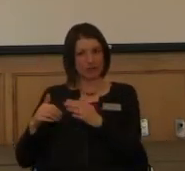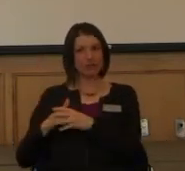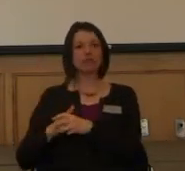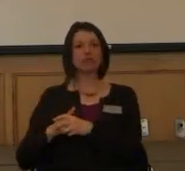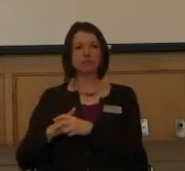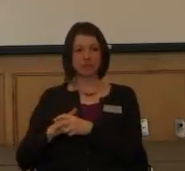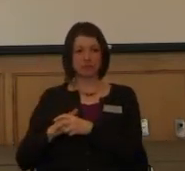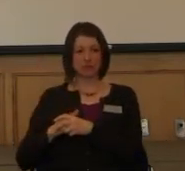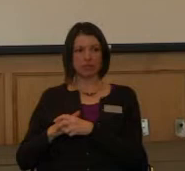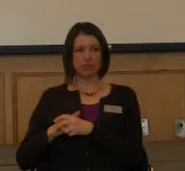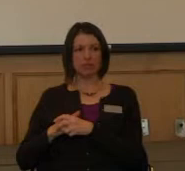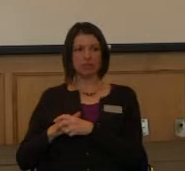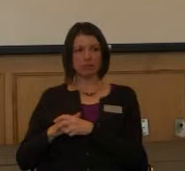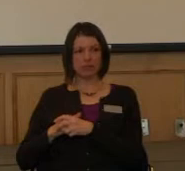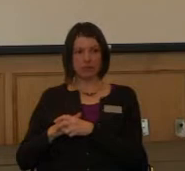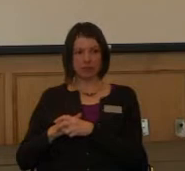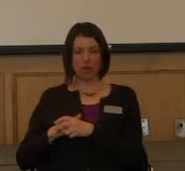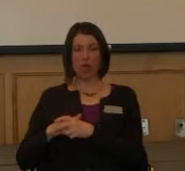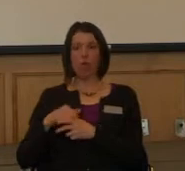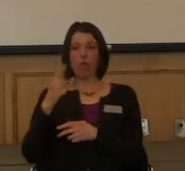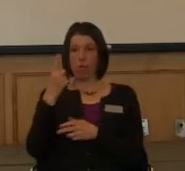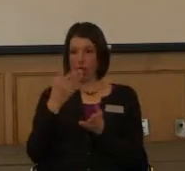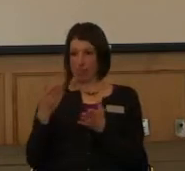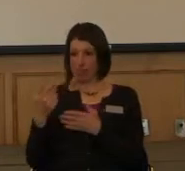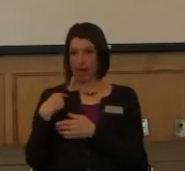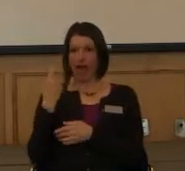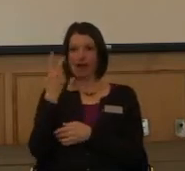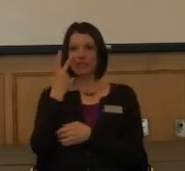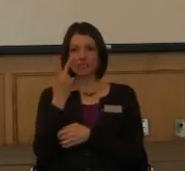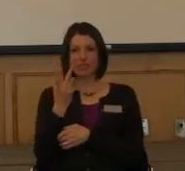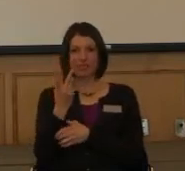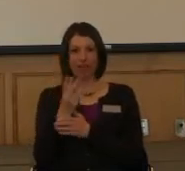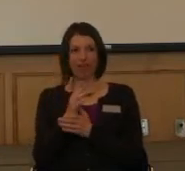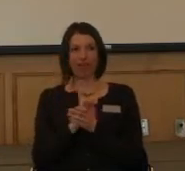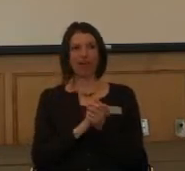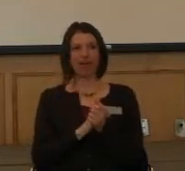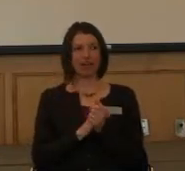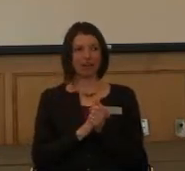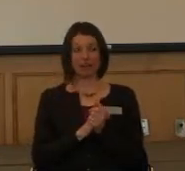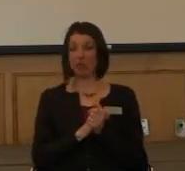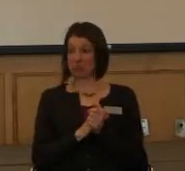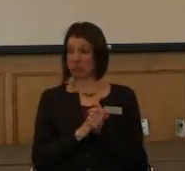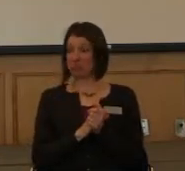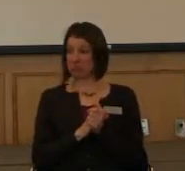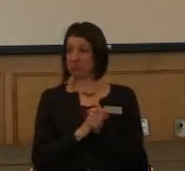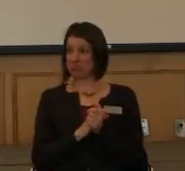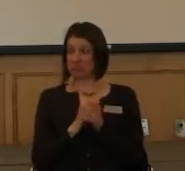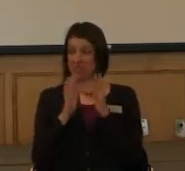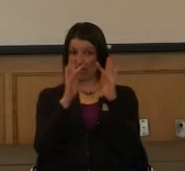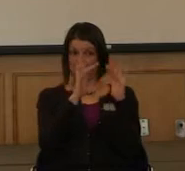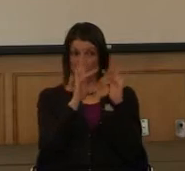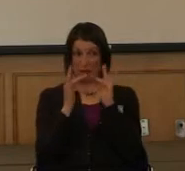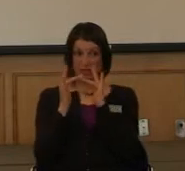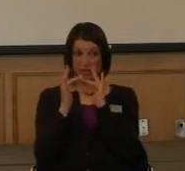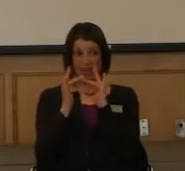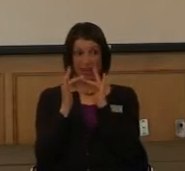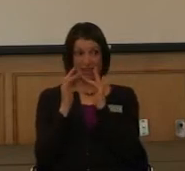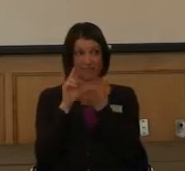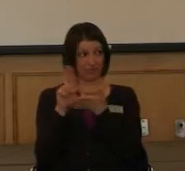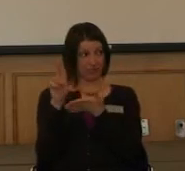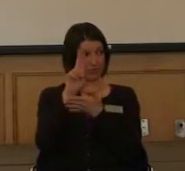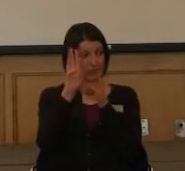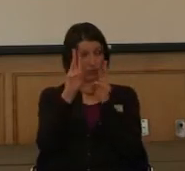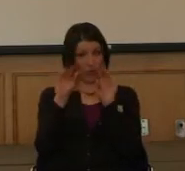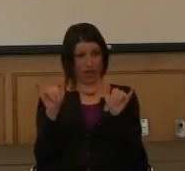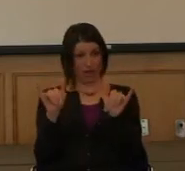things like that. One of the things that I saw, I went on the website to kind of look at it, get an idea of what kind